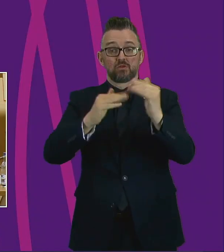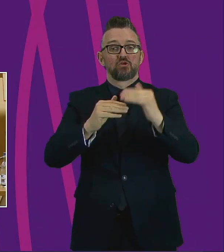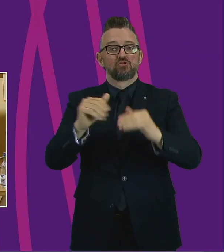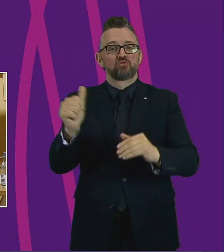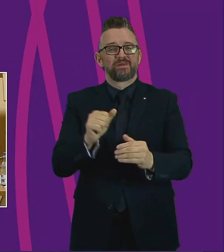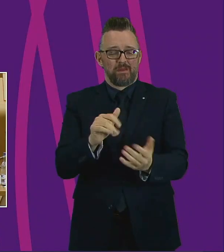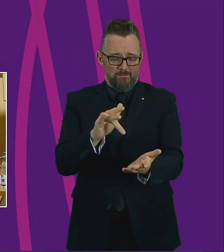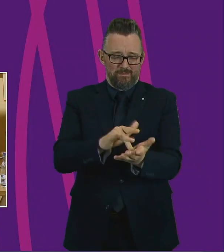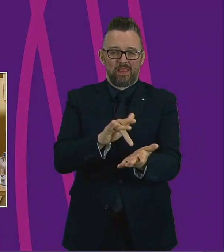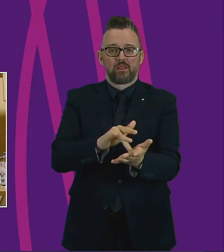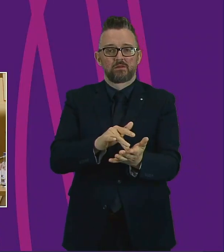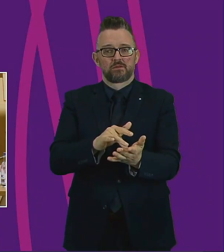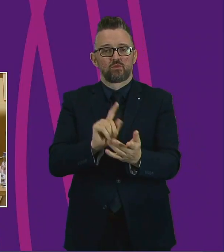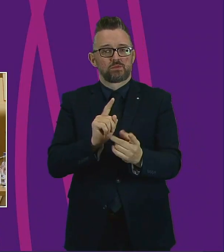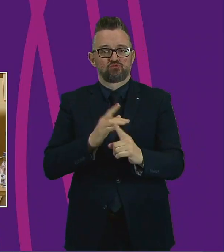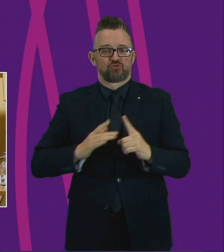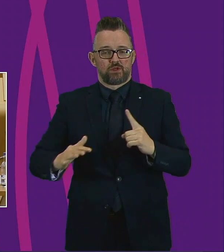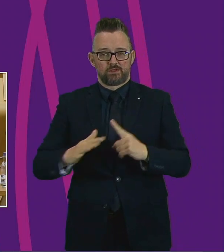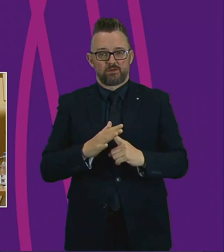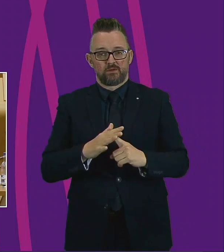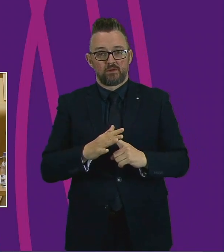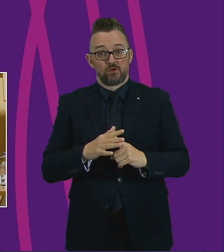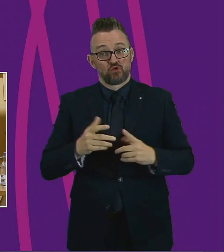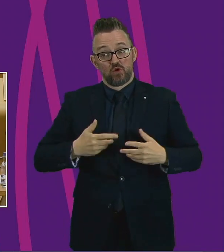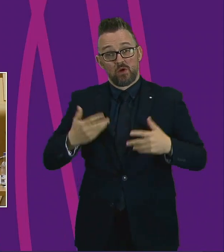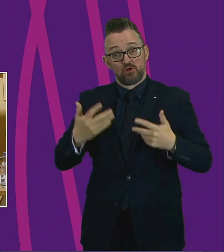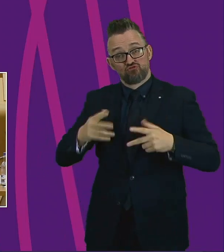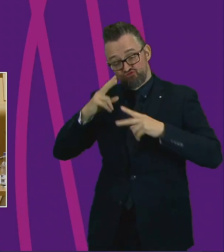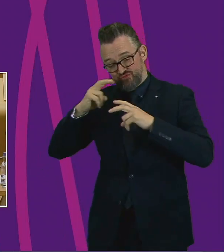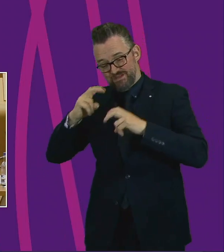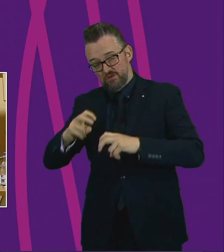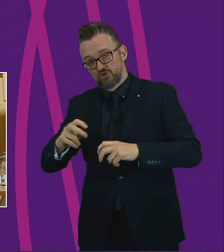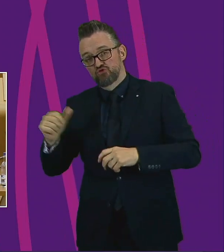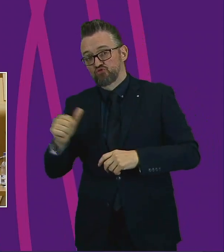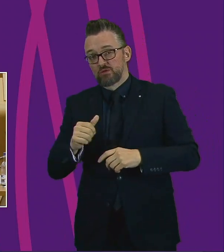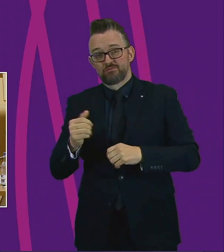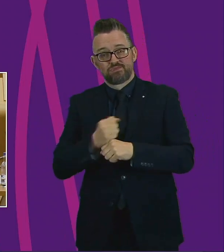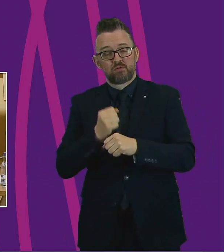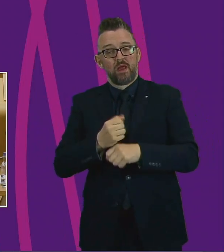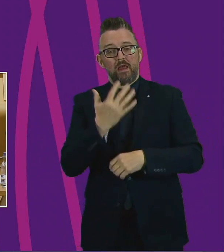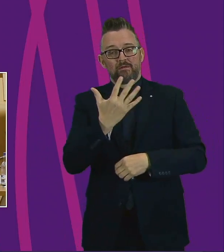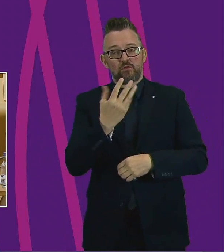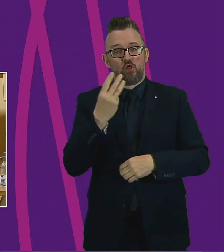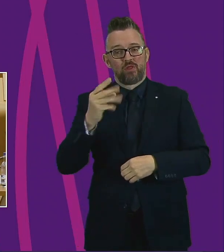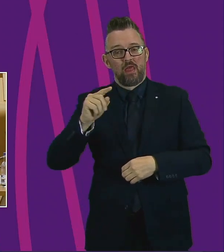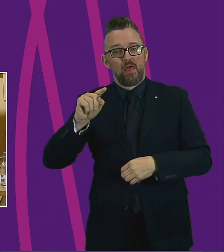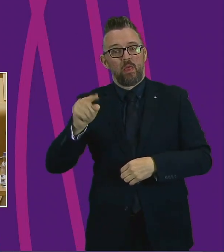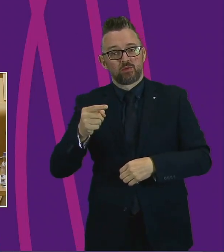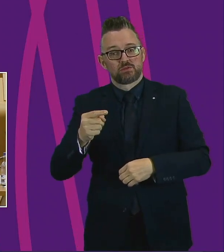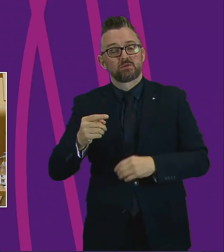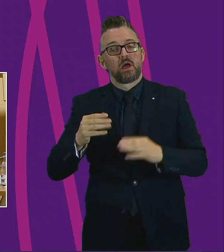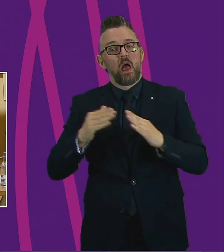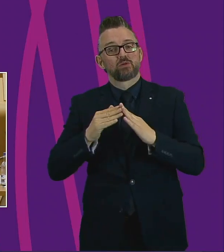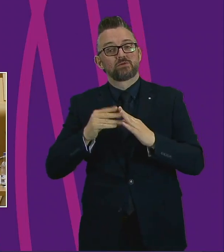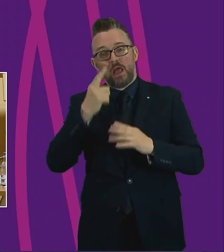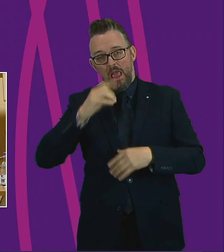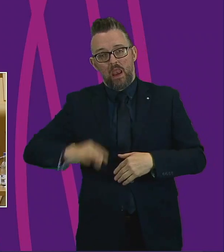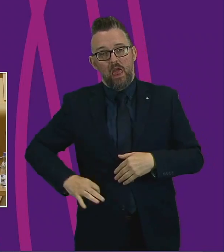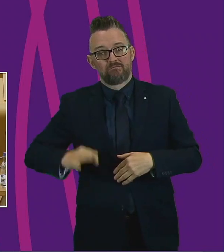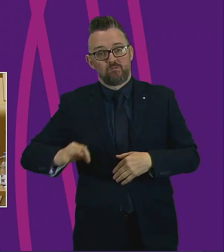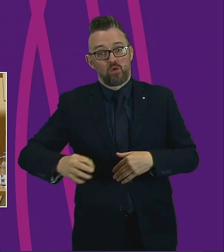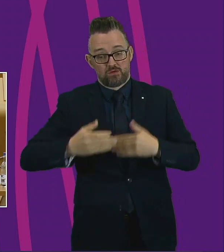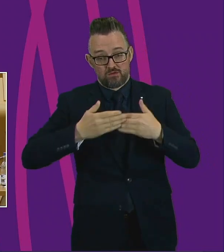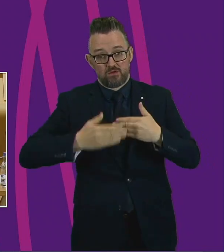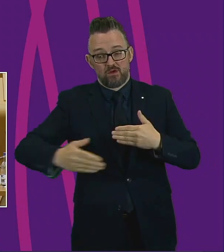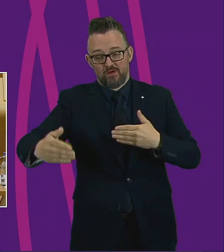and research today shows we should all commit to building 53,000 affordable homes over the course of the